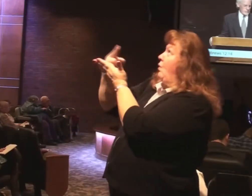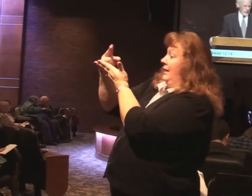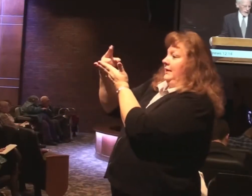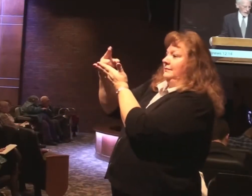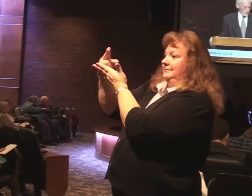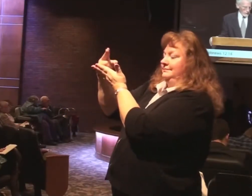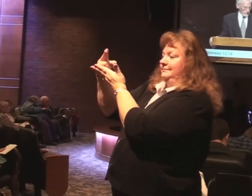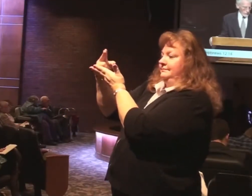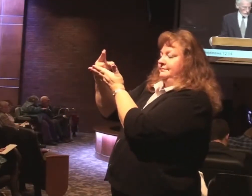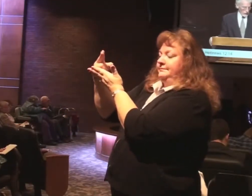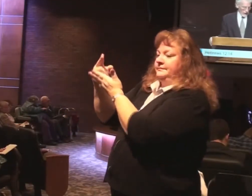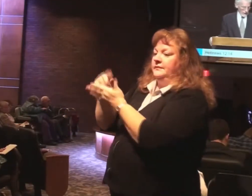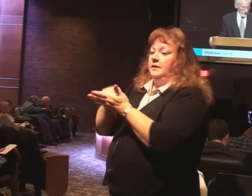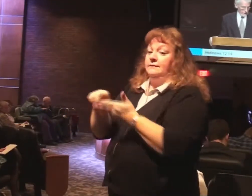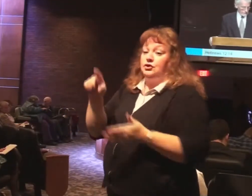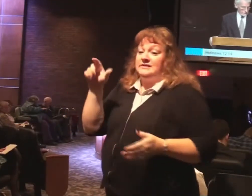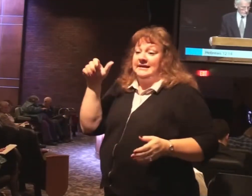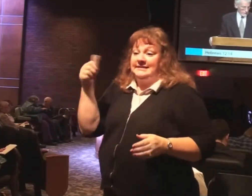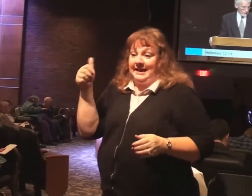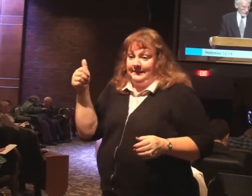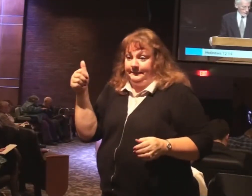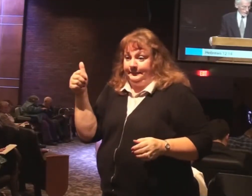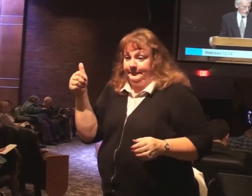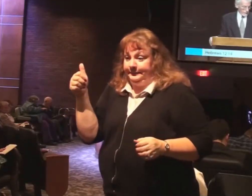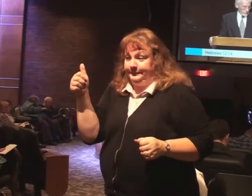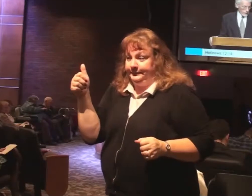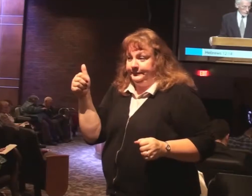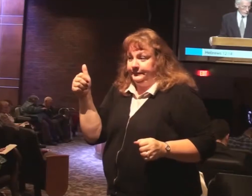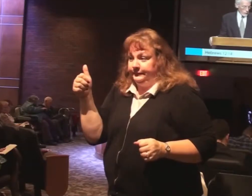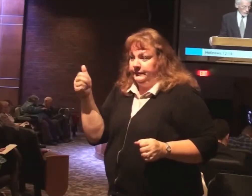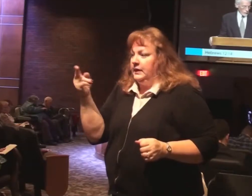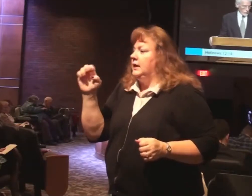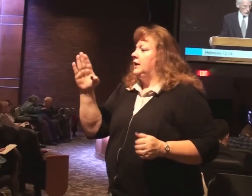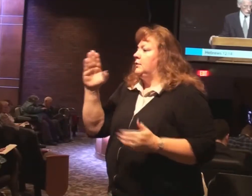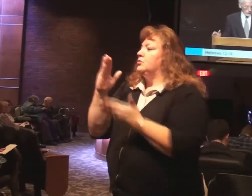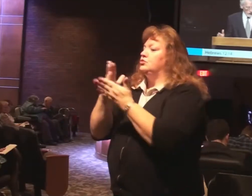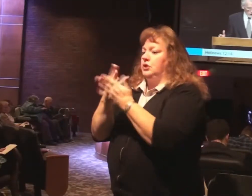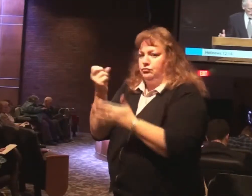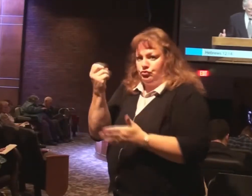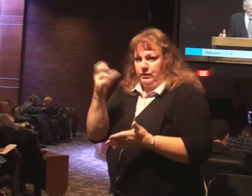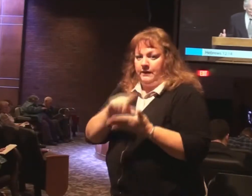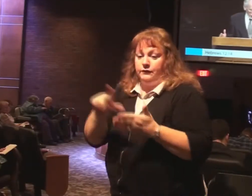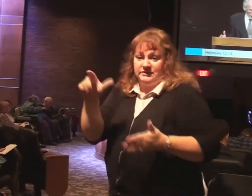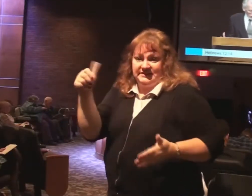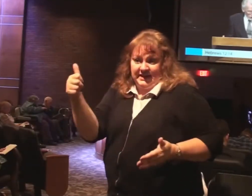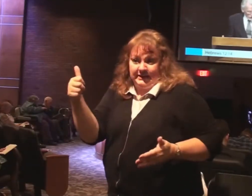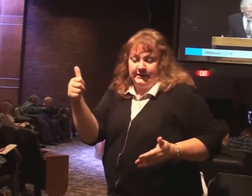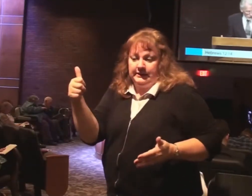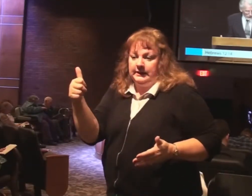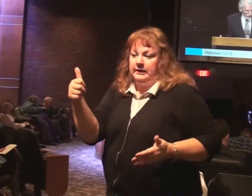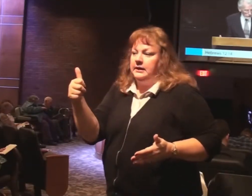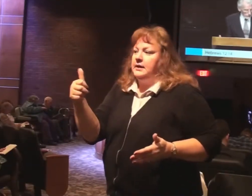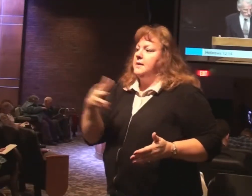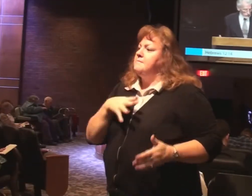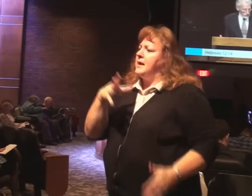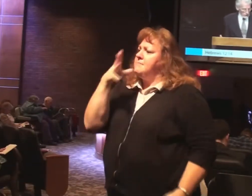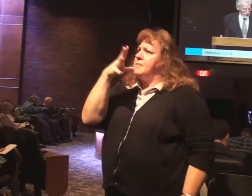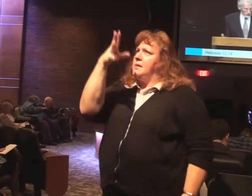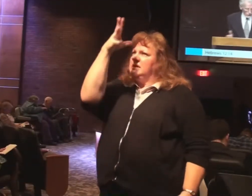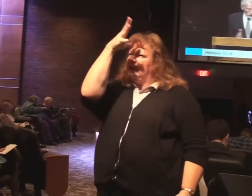Up in verse 10. Of chapter 12. were told. That our earthly parents disciplined us for a